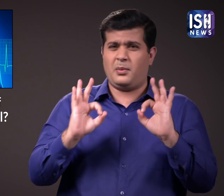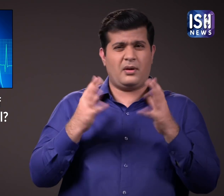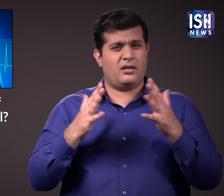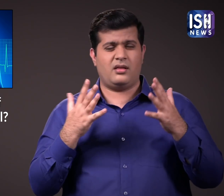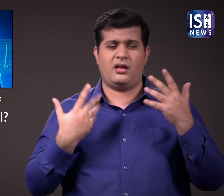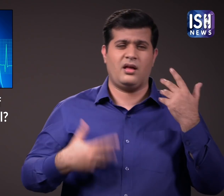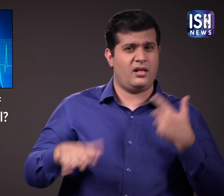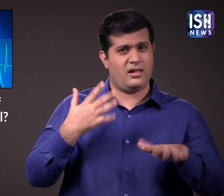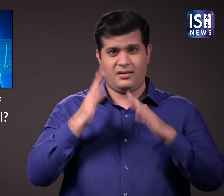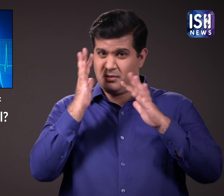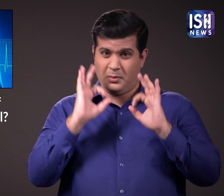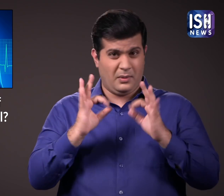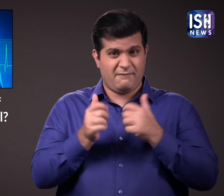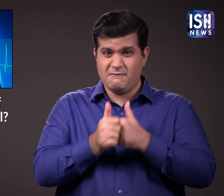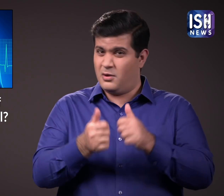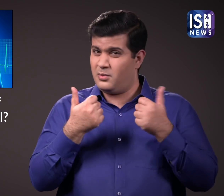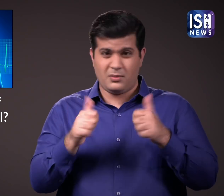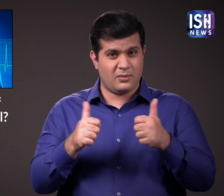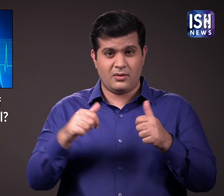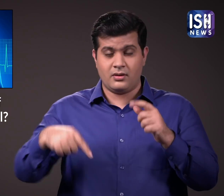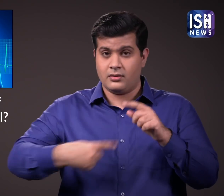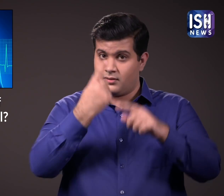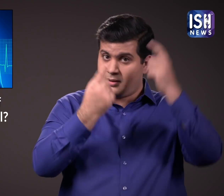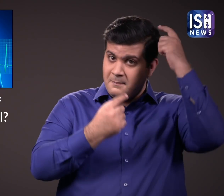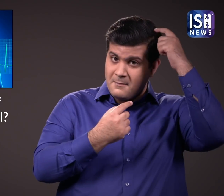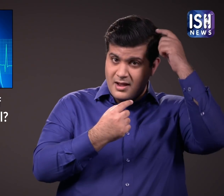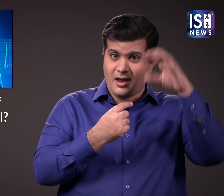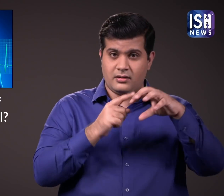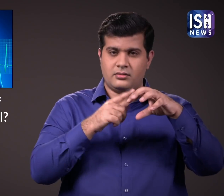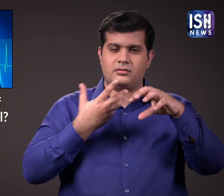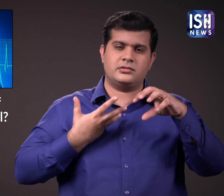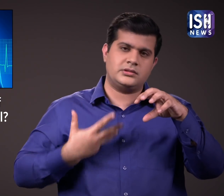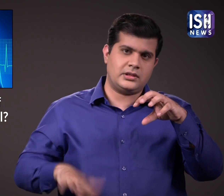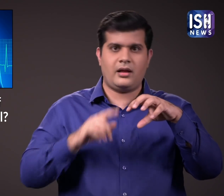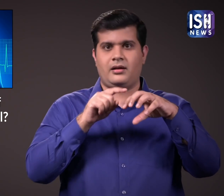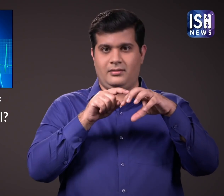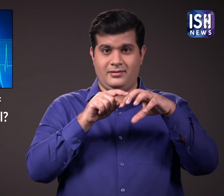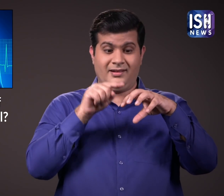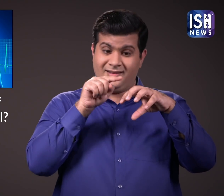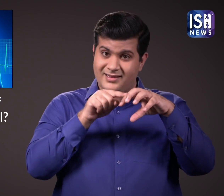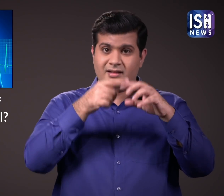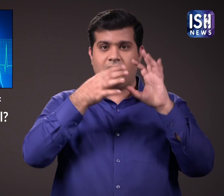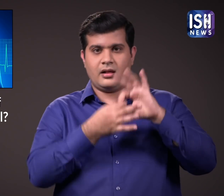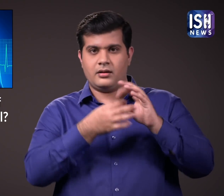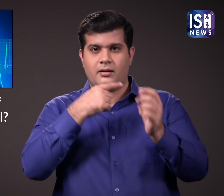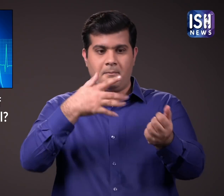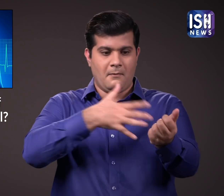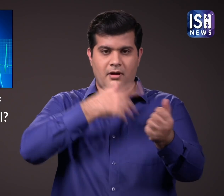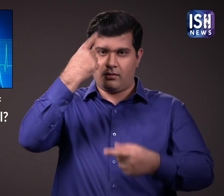If you do not sleep well, it can disrupt the parts of the brain that control the circulatory system.